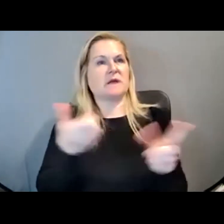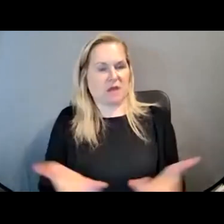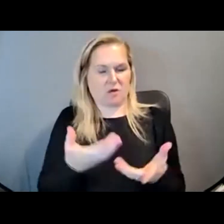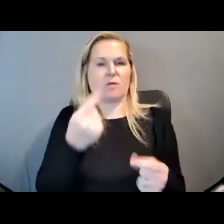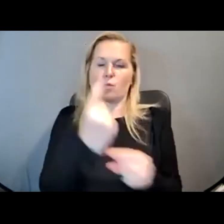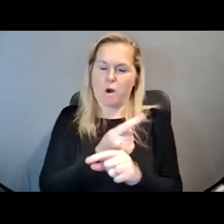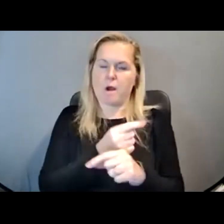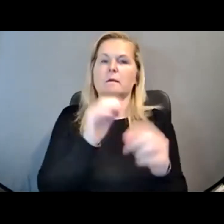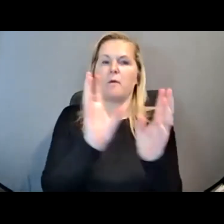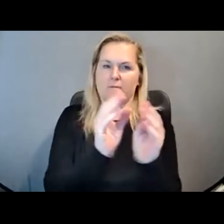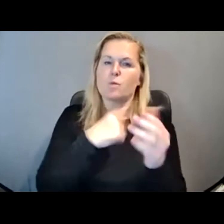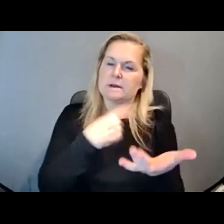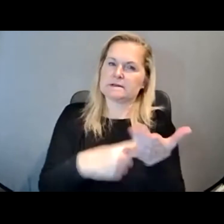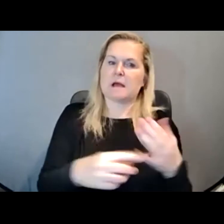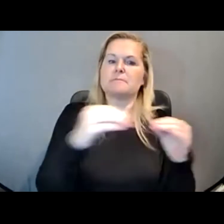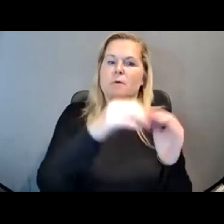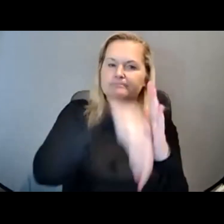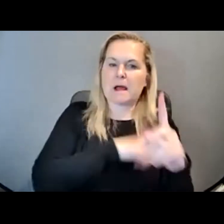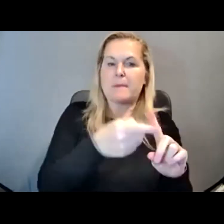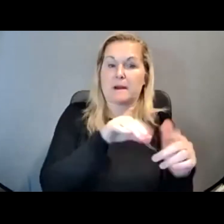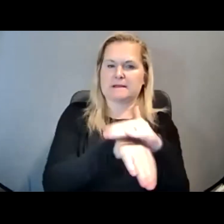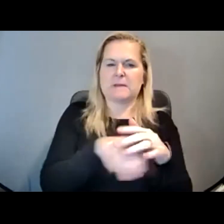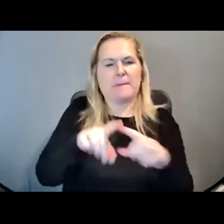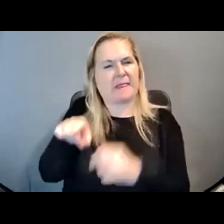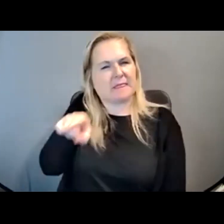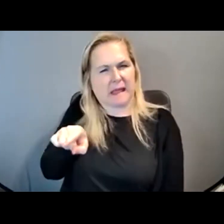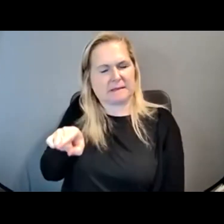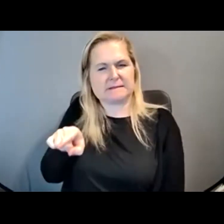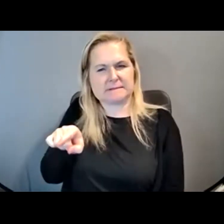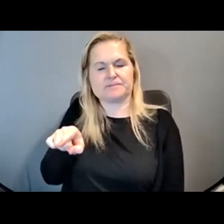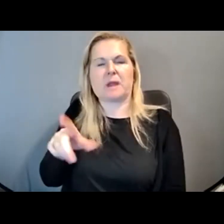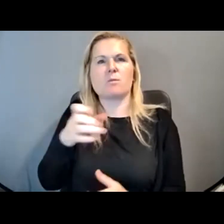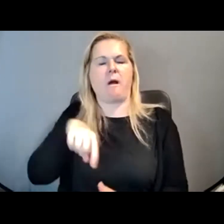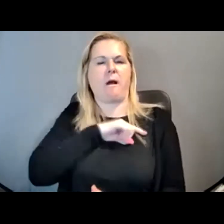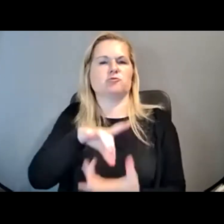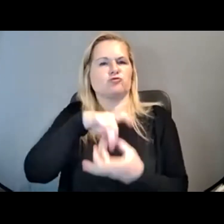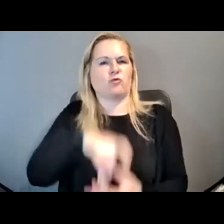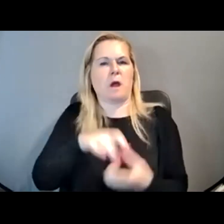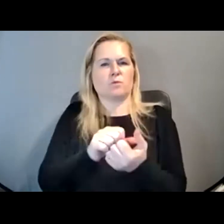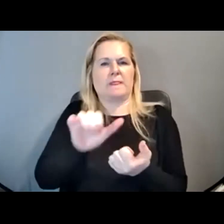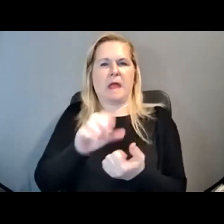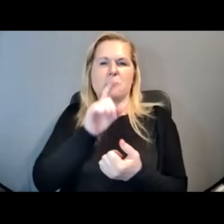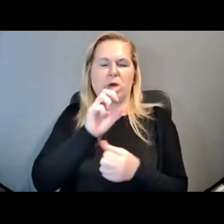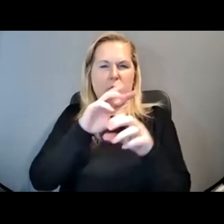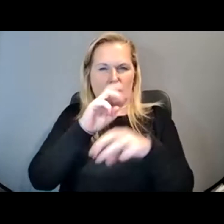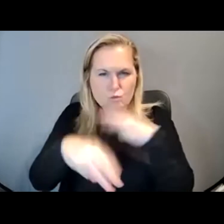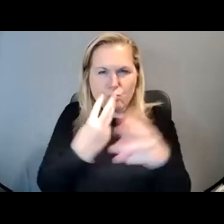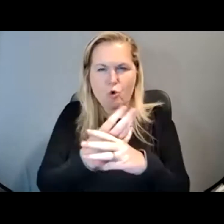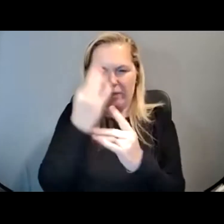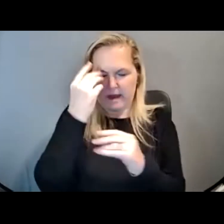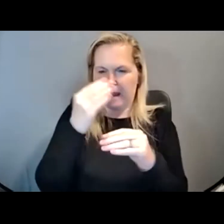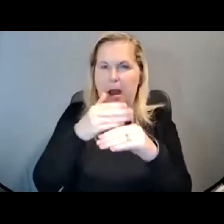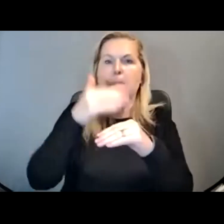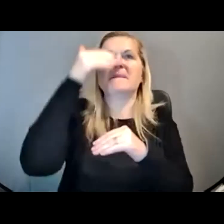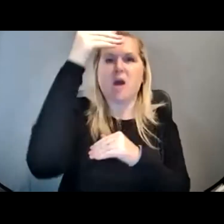accessibility. But what's interesting about this is I want to ground us in this reality of thinking beyond